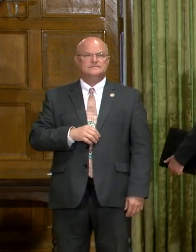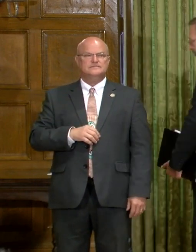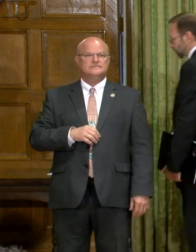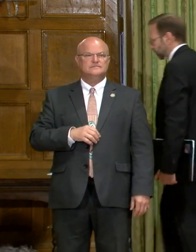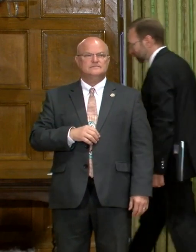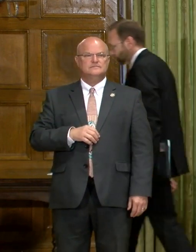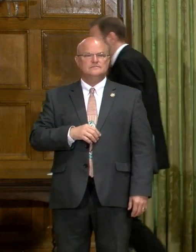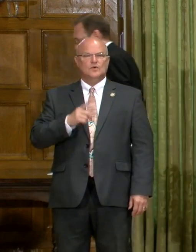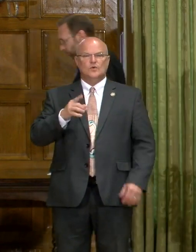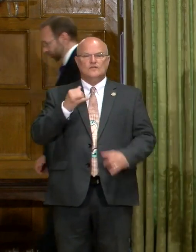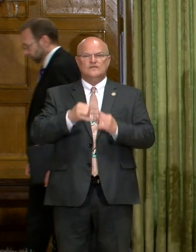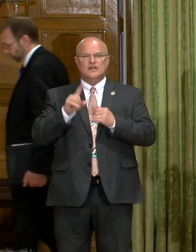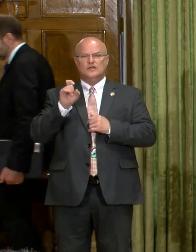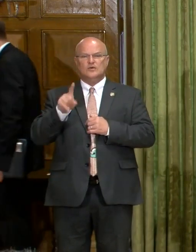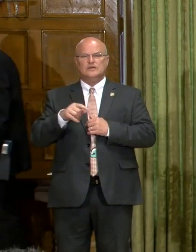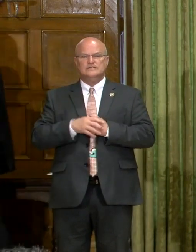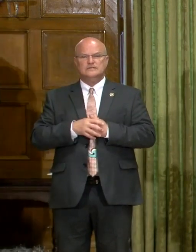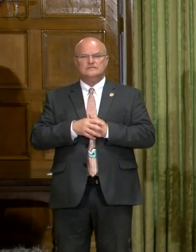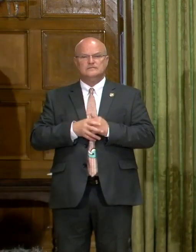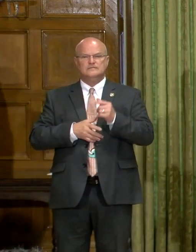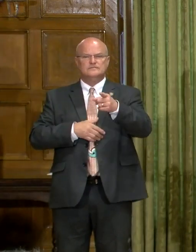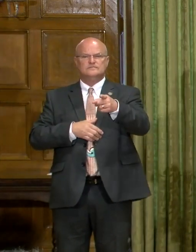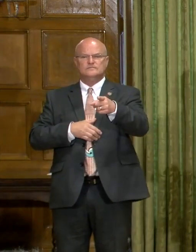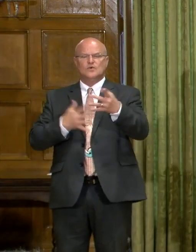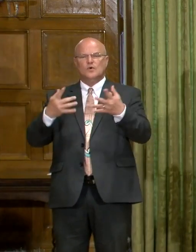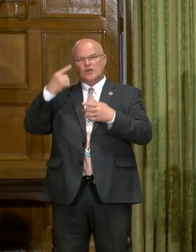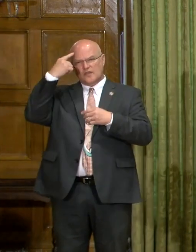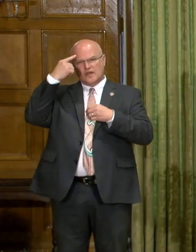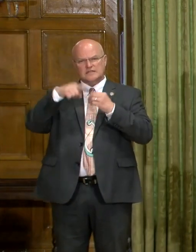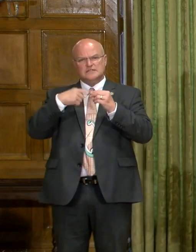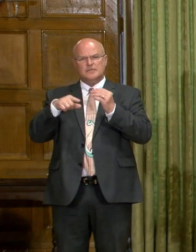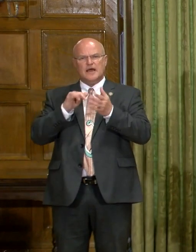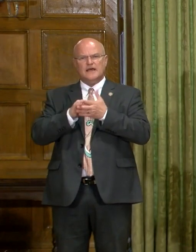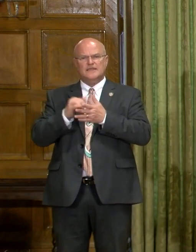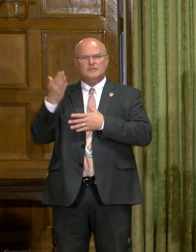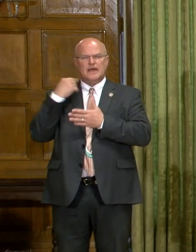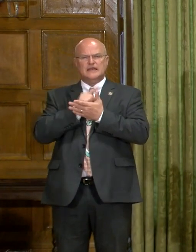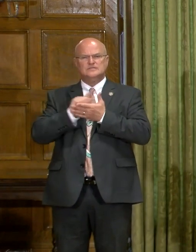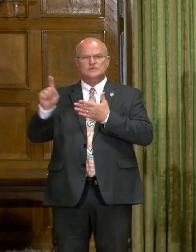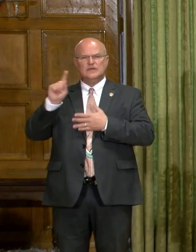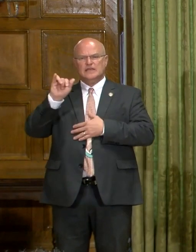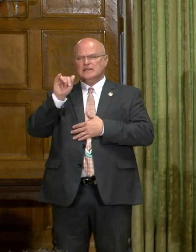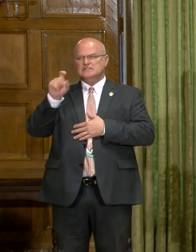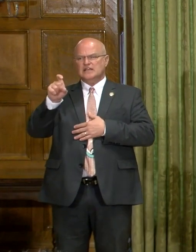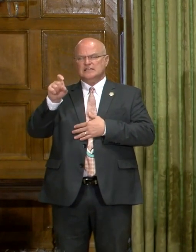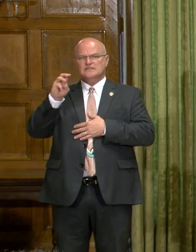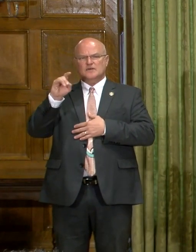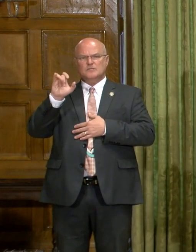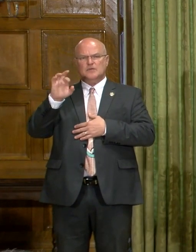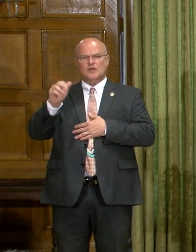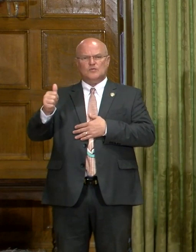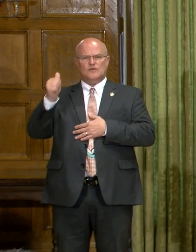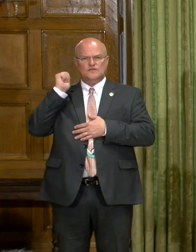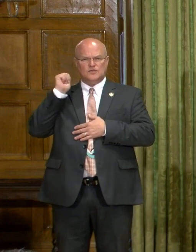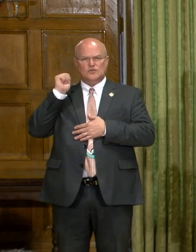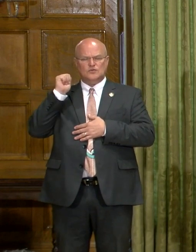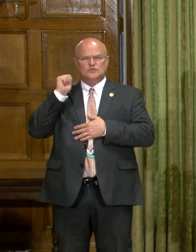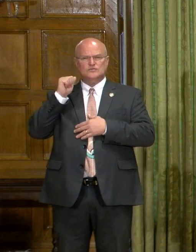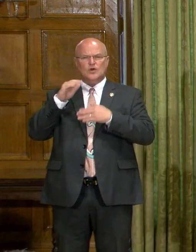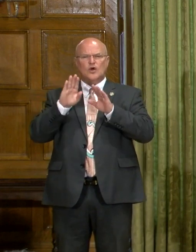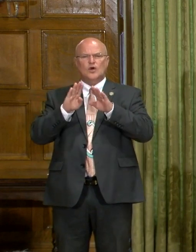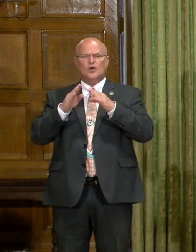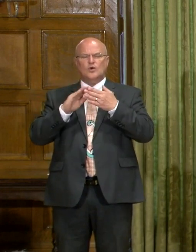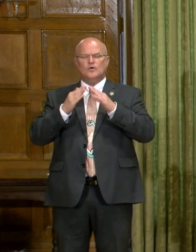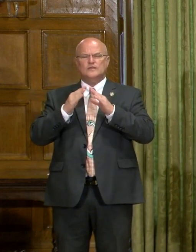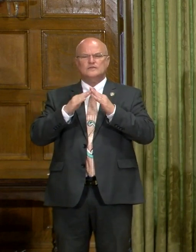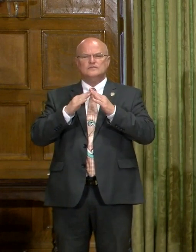Perhaps one final question. What are your thoughts on this past week the Jacksonville mayor refused to open community storm shelters